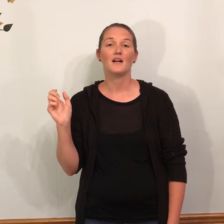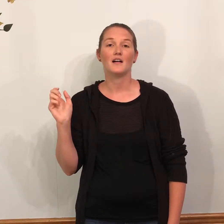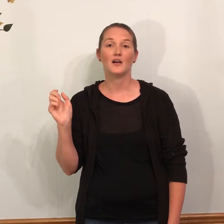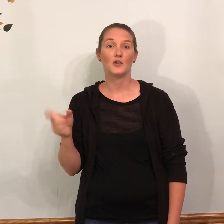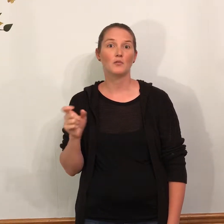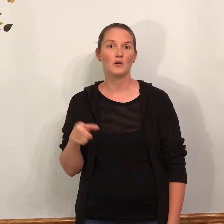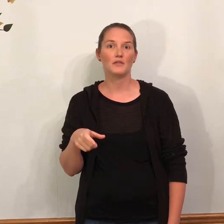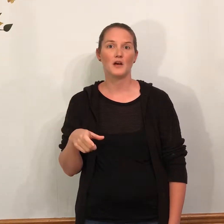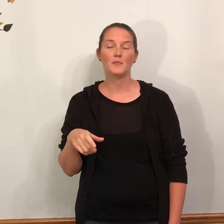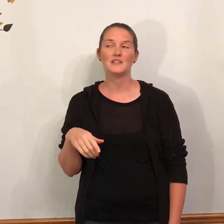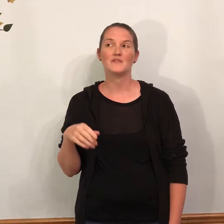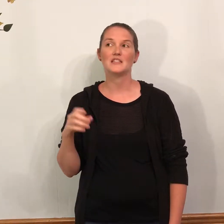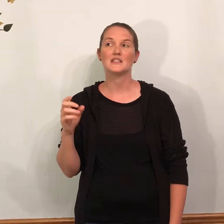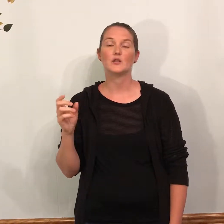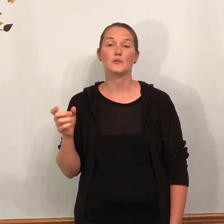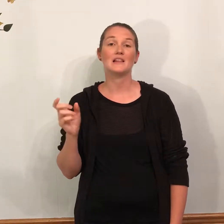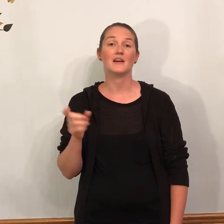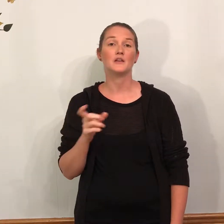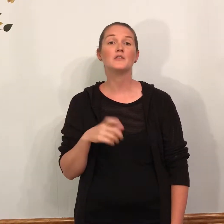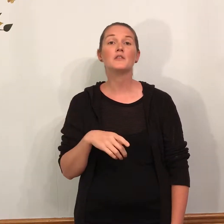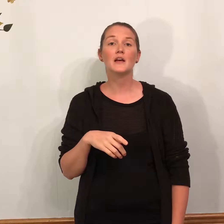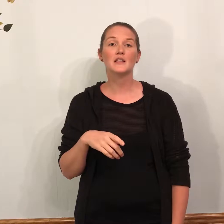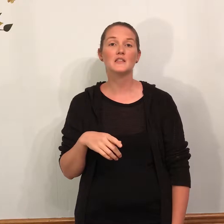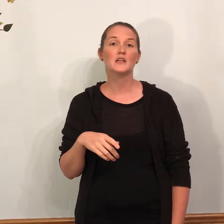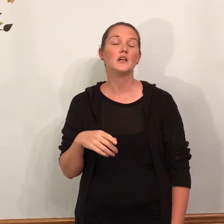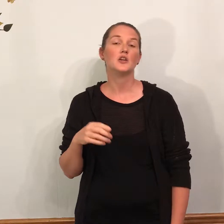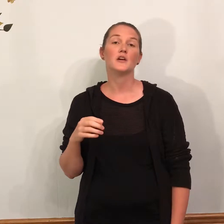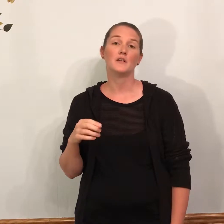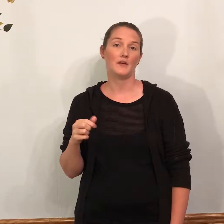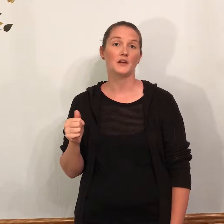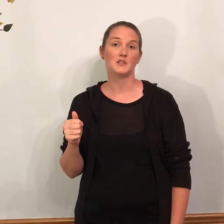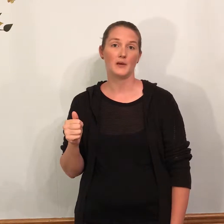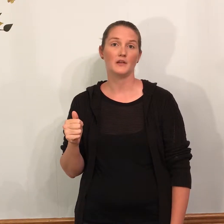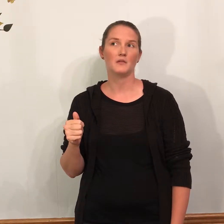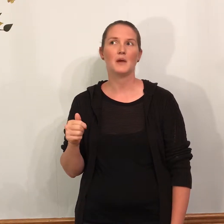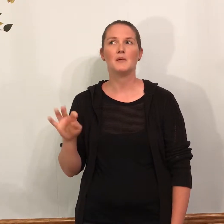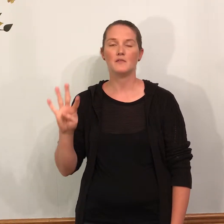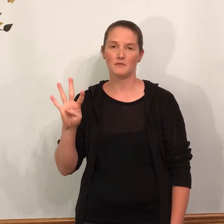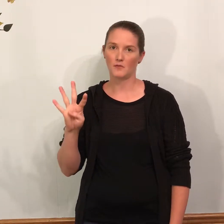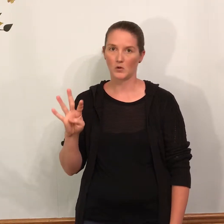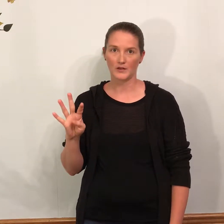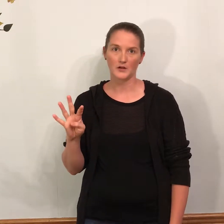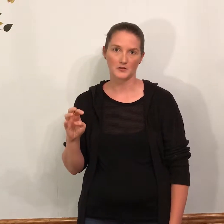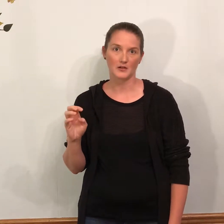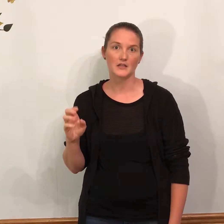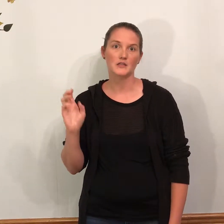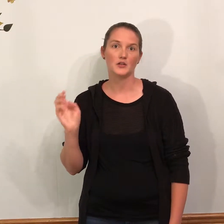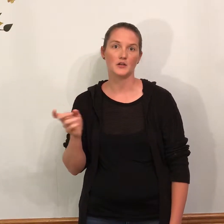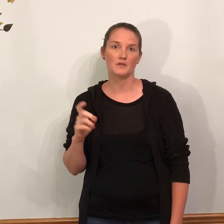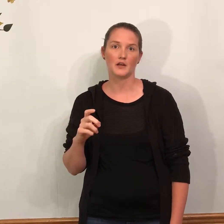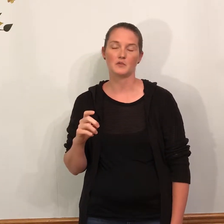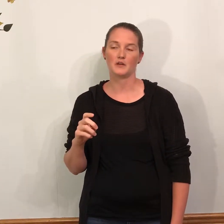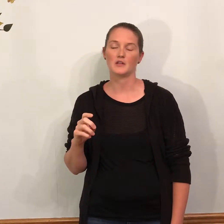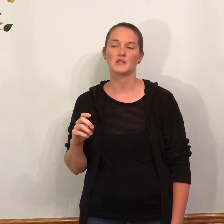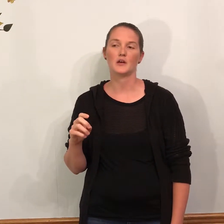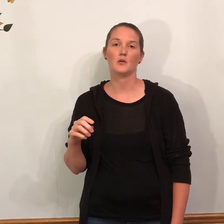A good rule of thumb is if it's three letters or less, you're gonna fingerspell it. Maybe even four letters or less, you're gonna fingerspell it. So